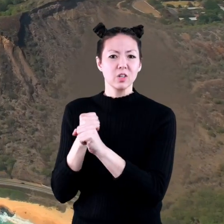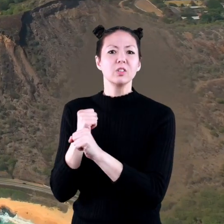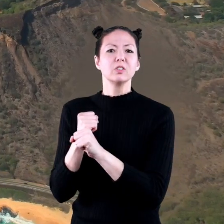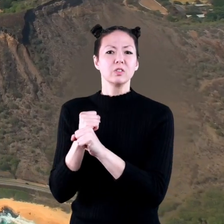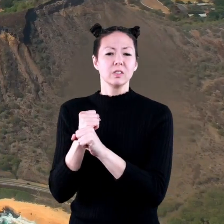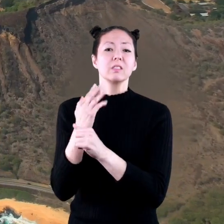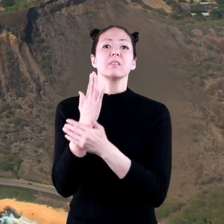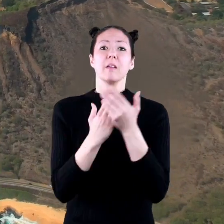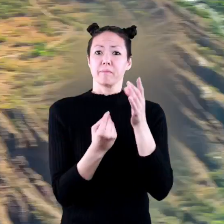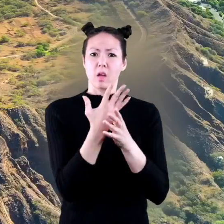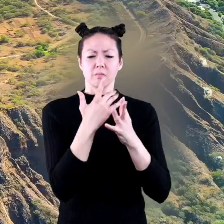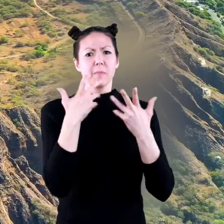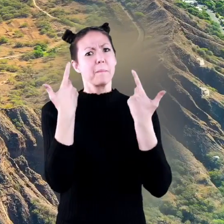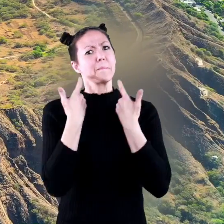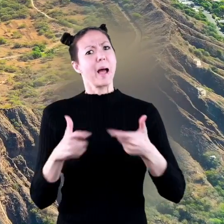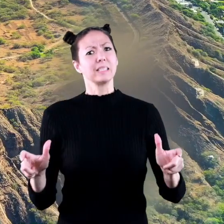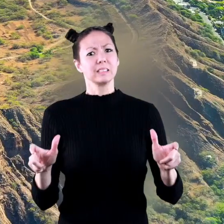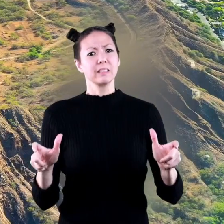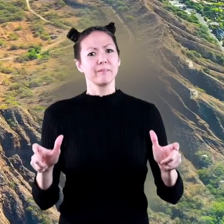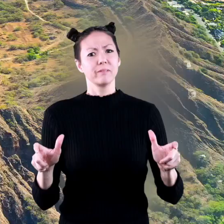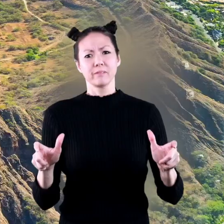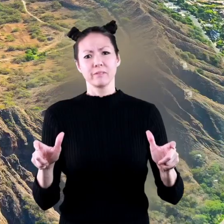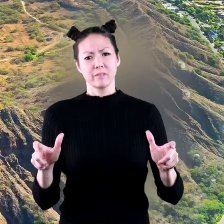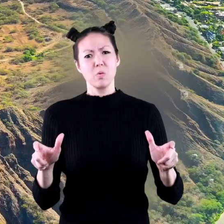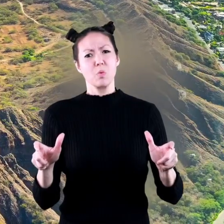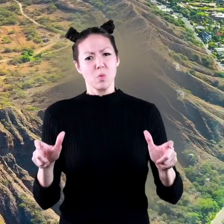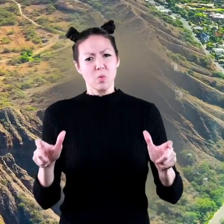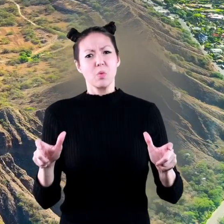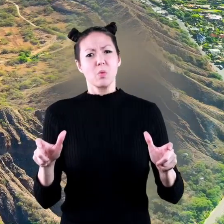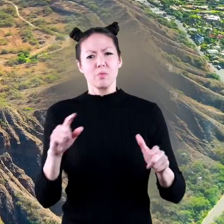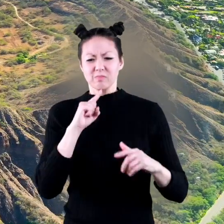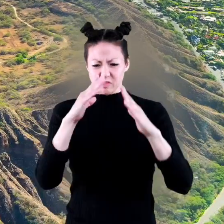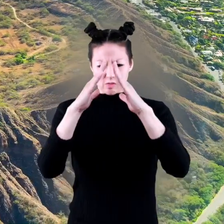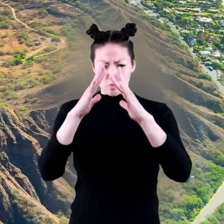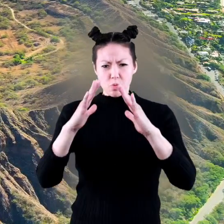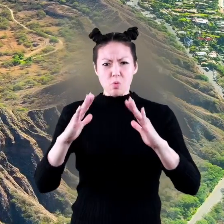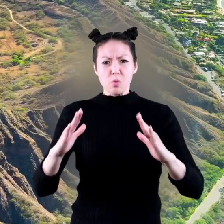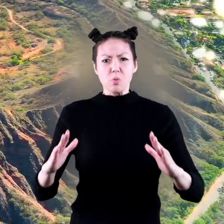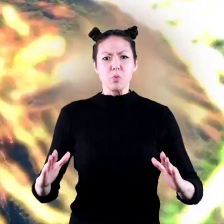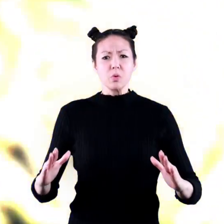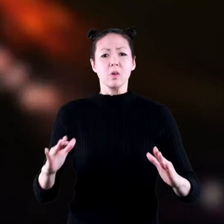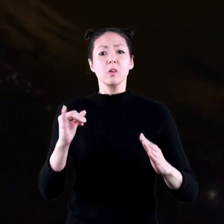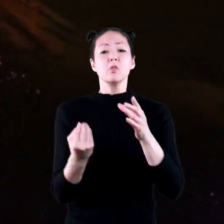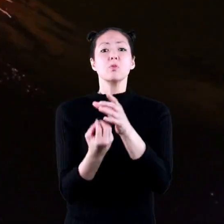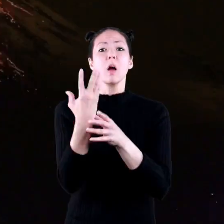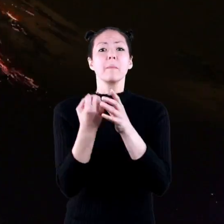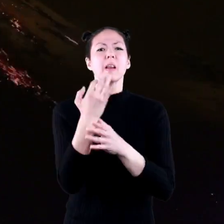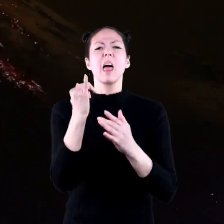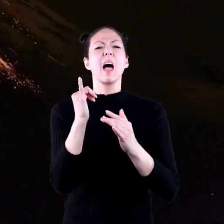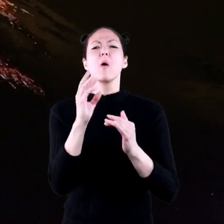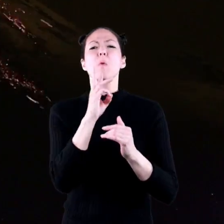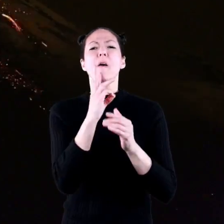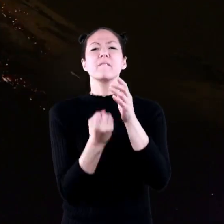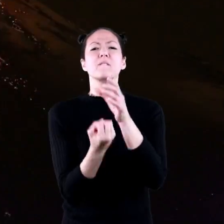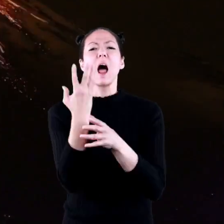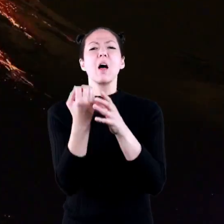These volcanoes are massive in area and have gradual sloping sides. The eruptions are like fountains,